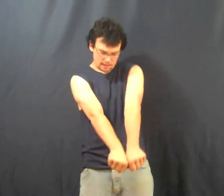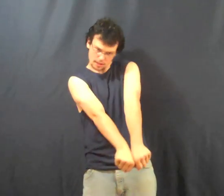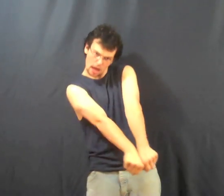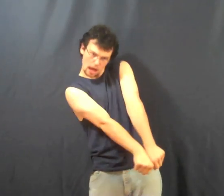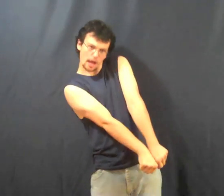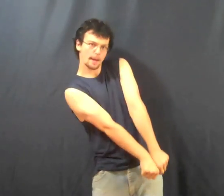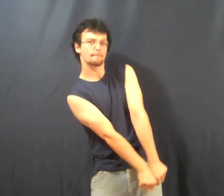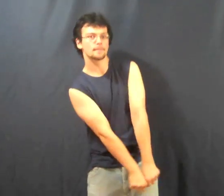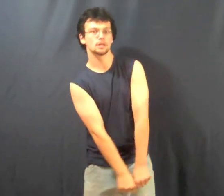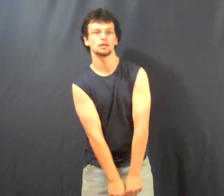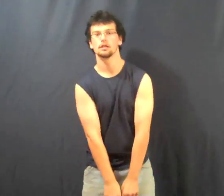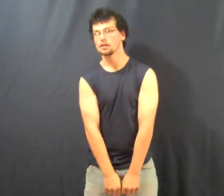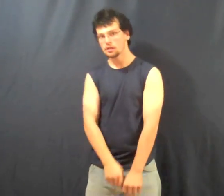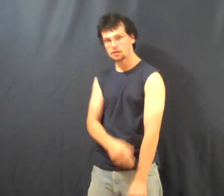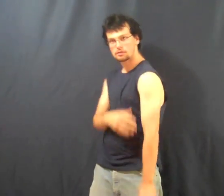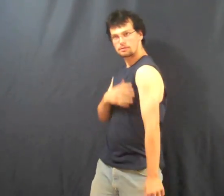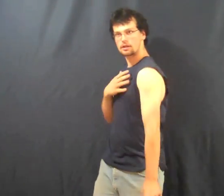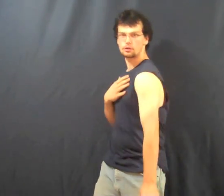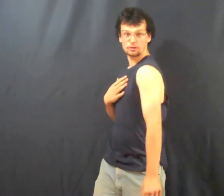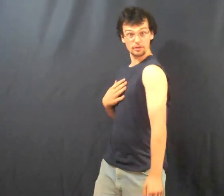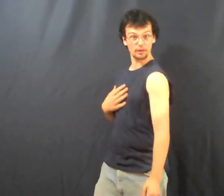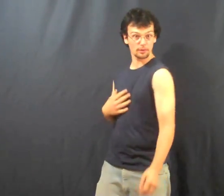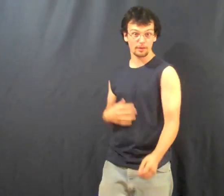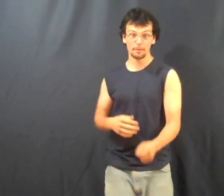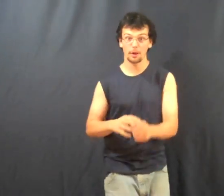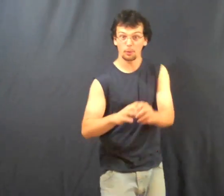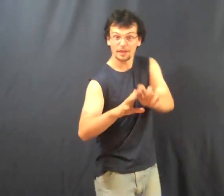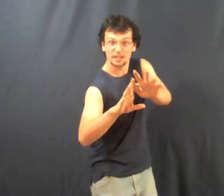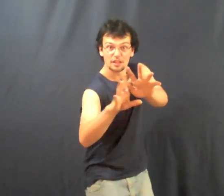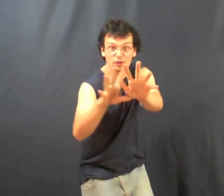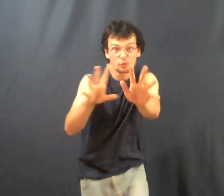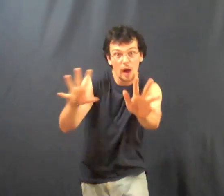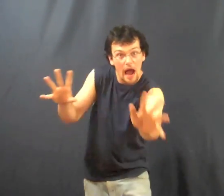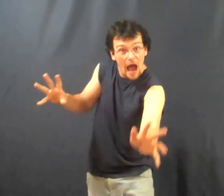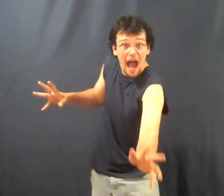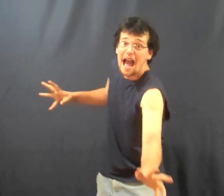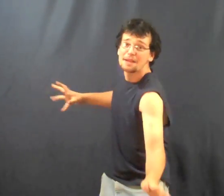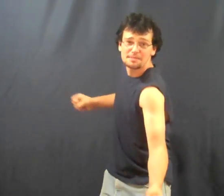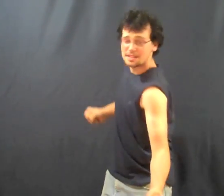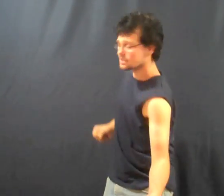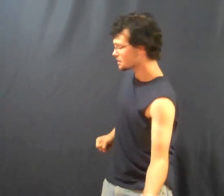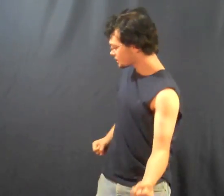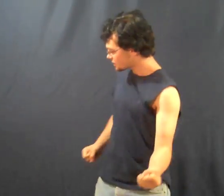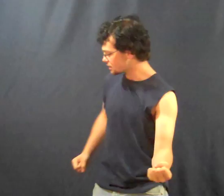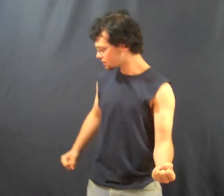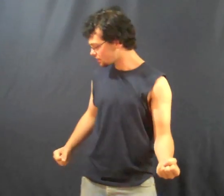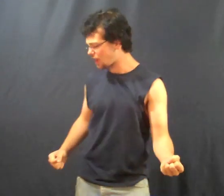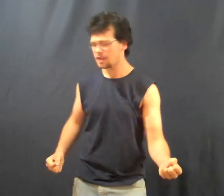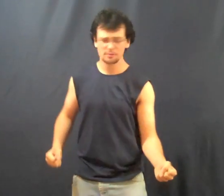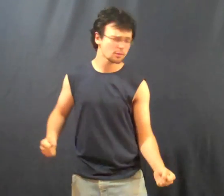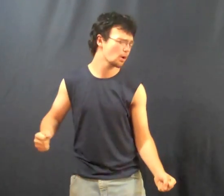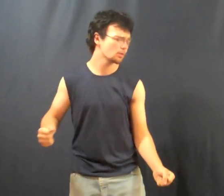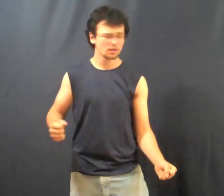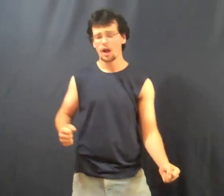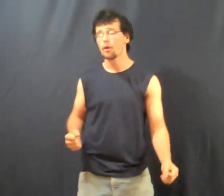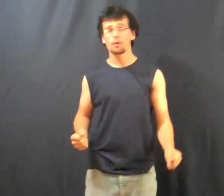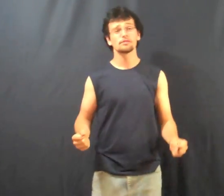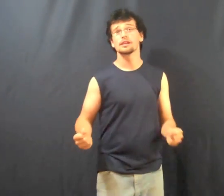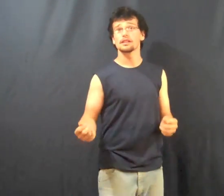my time Do you like these wicked rhymes? I don't know if